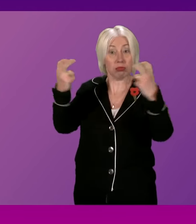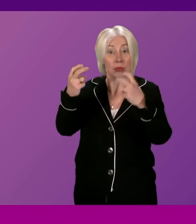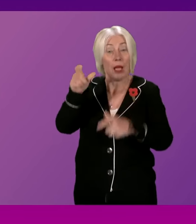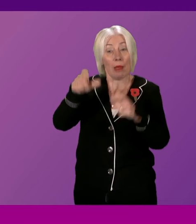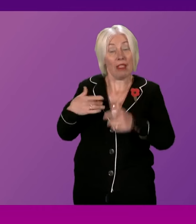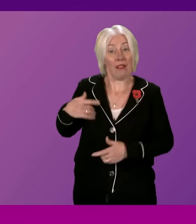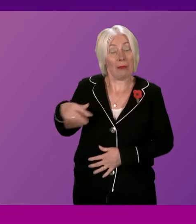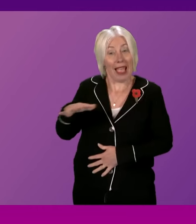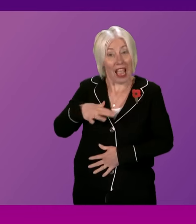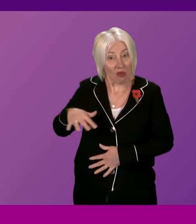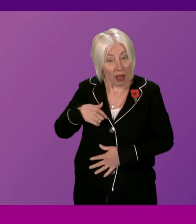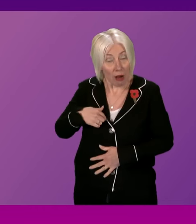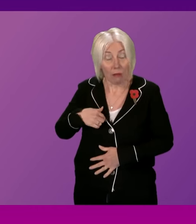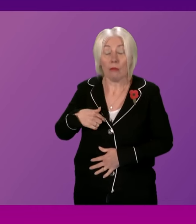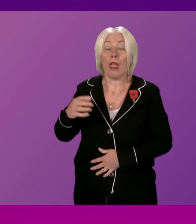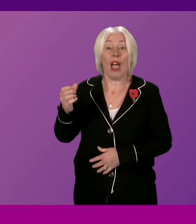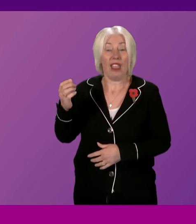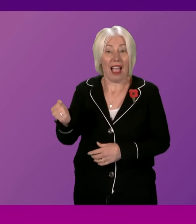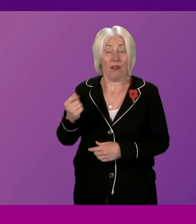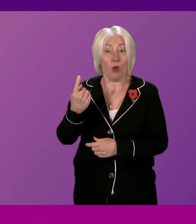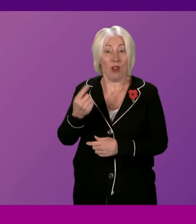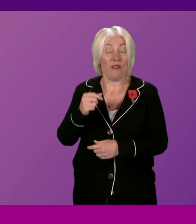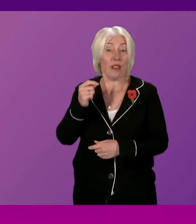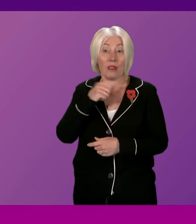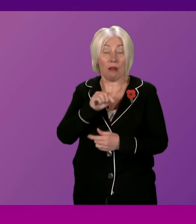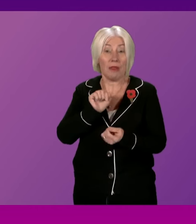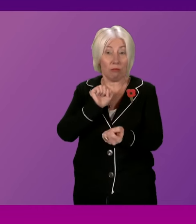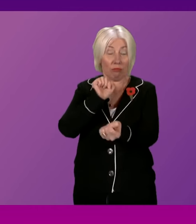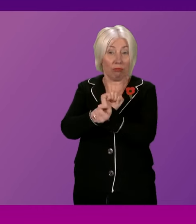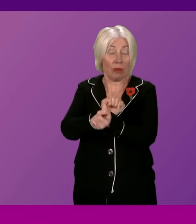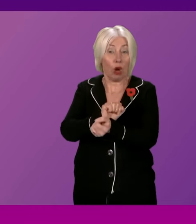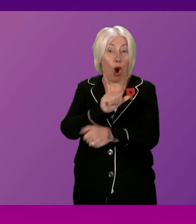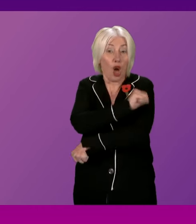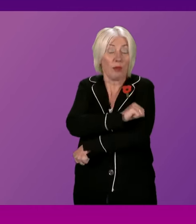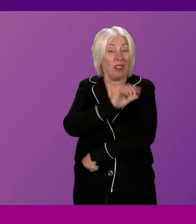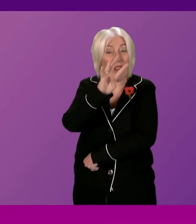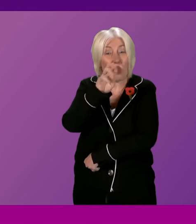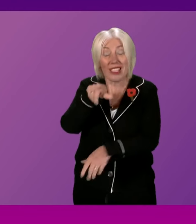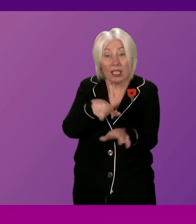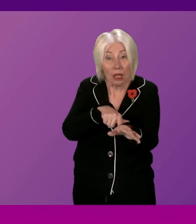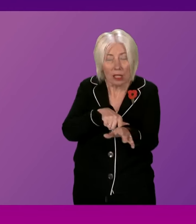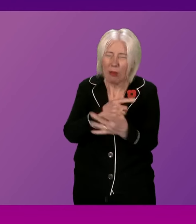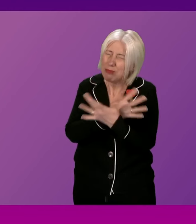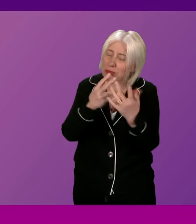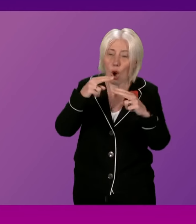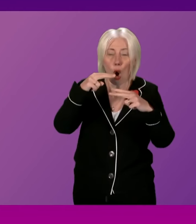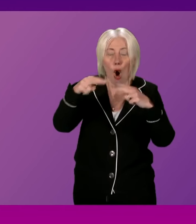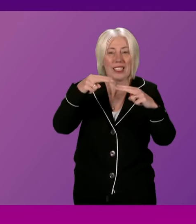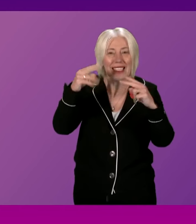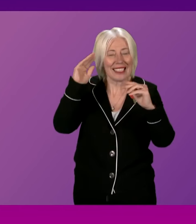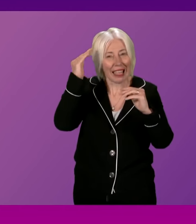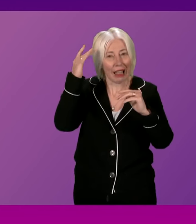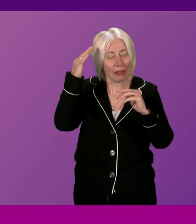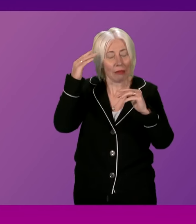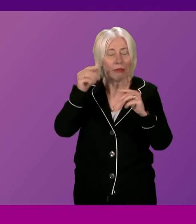Natalie, mother and sister of Kyle, who has been locked up for 14 years. Now, hundreds of autistic people and people with